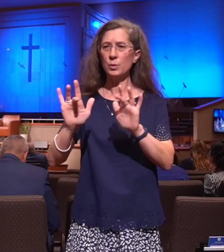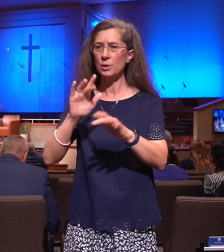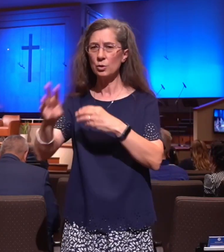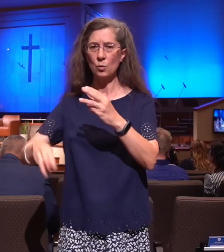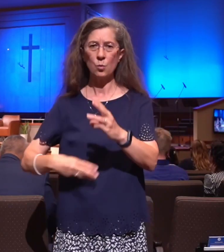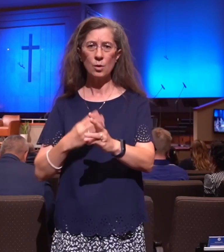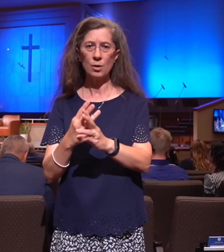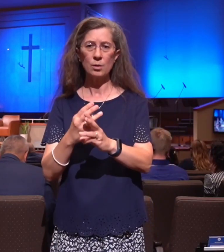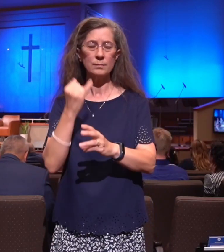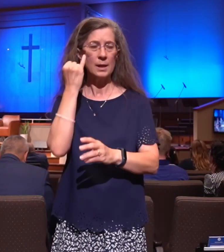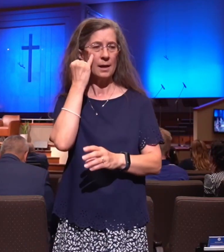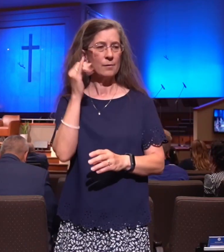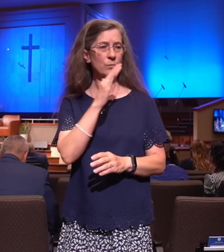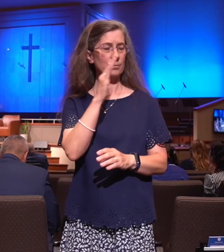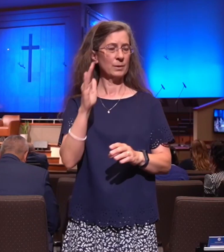we never touch?